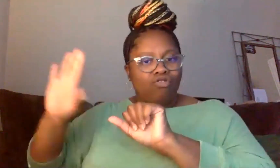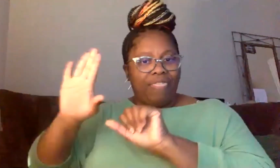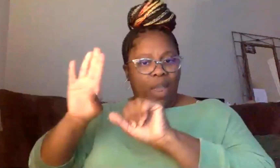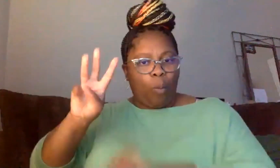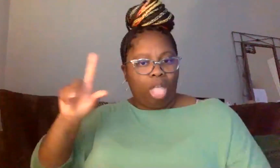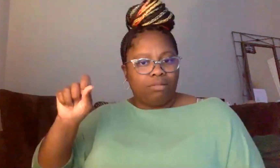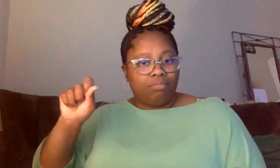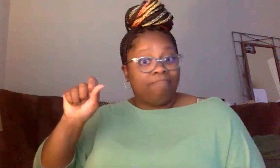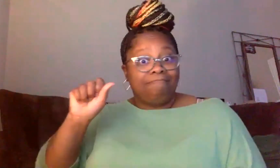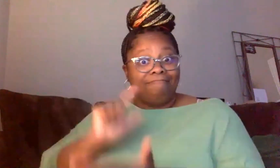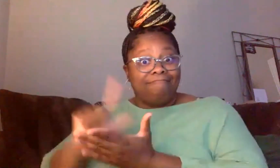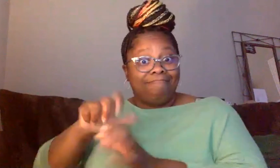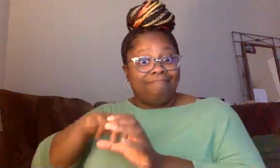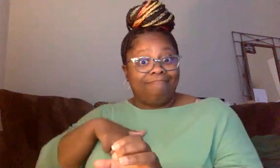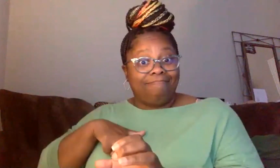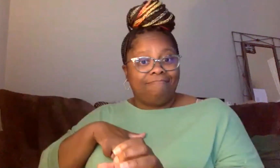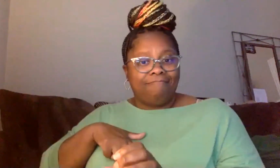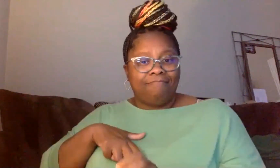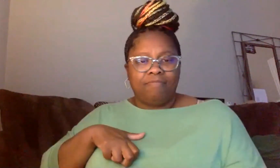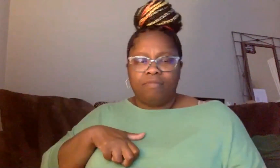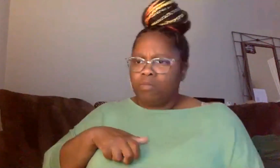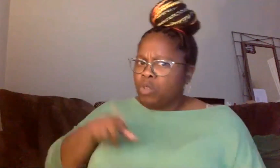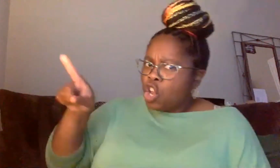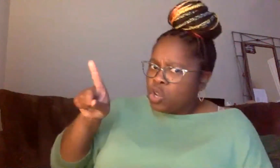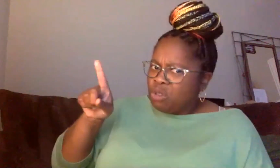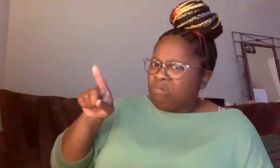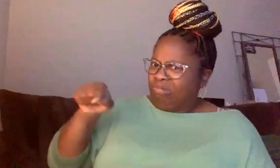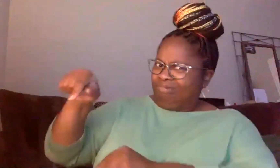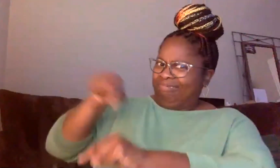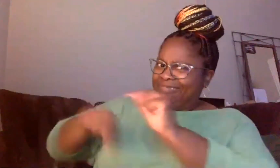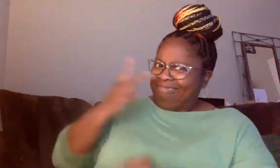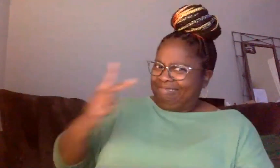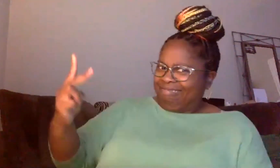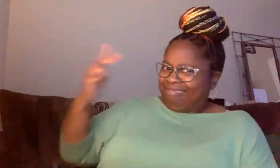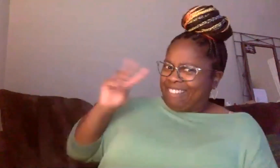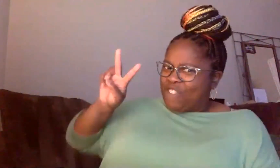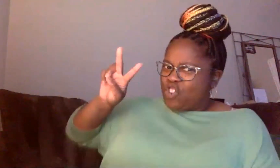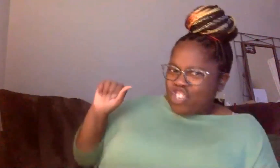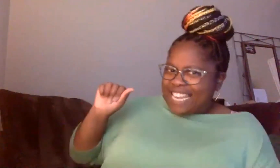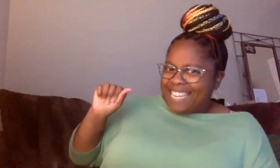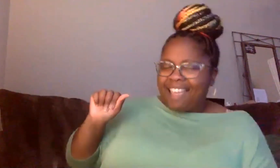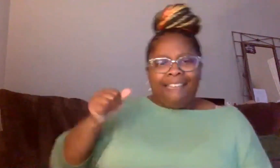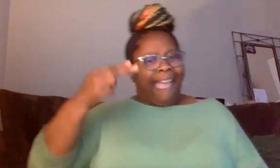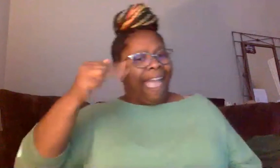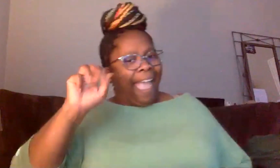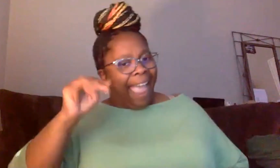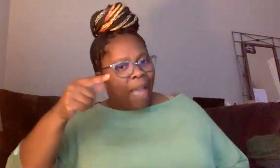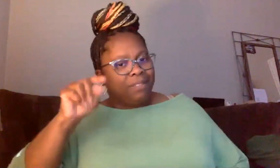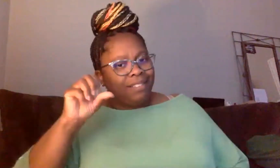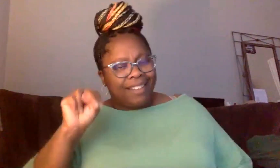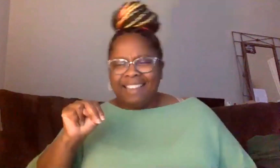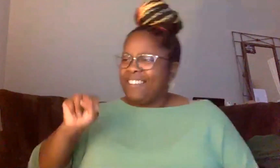I'm out. And you went back to Virginia on that one, huh? I had to. You slipped right into a southern accent. I had to.